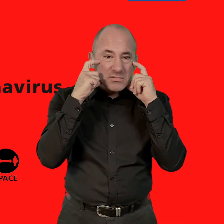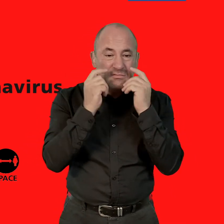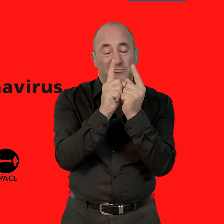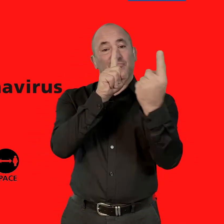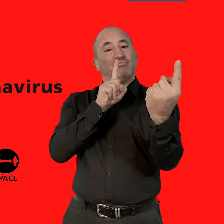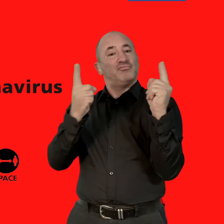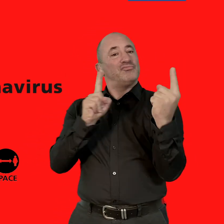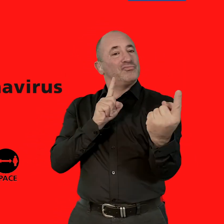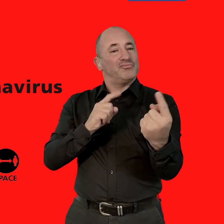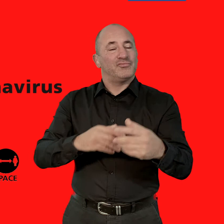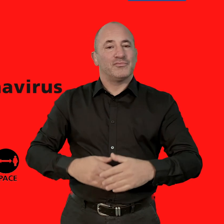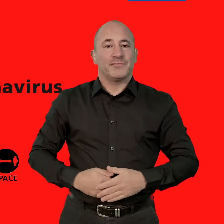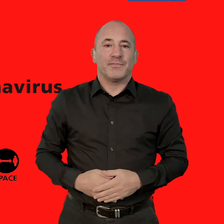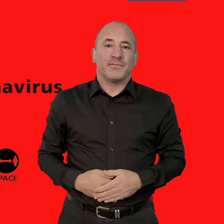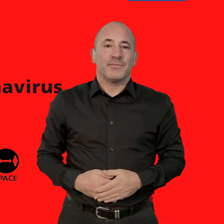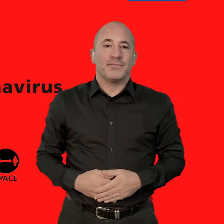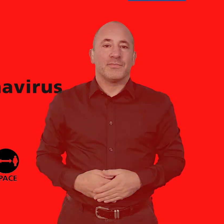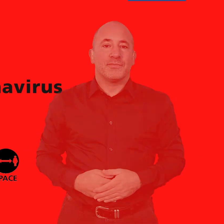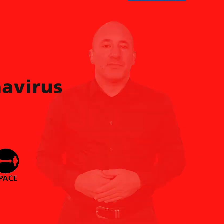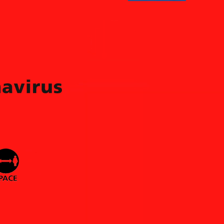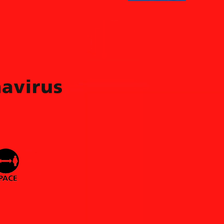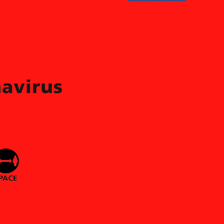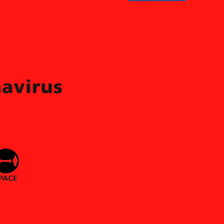face, make space. in with Then, we'll in line the floor. definitively